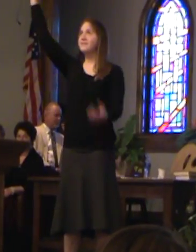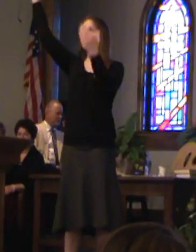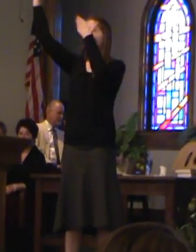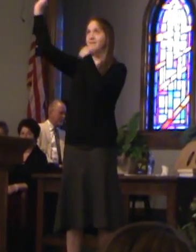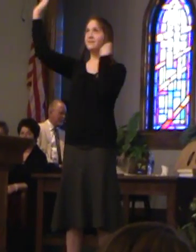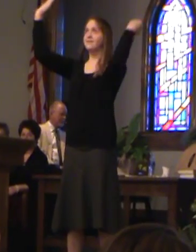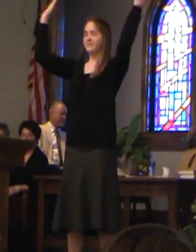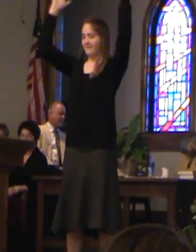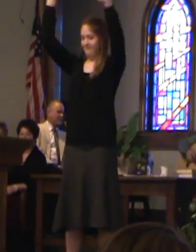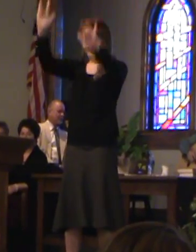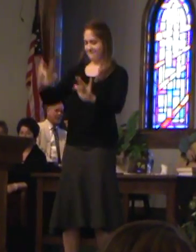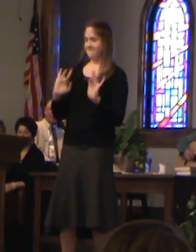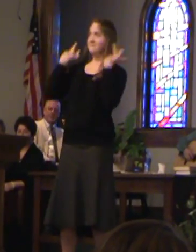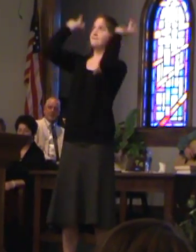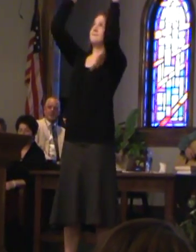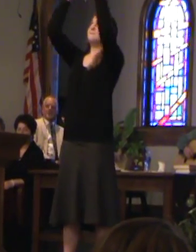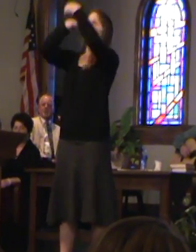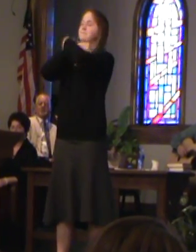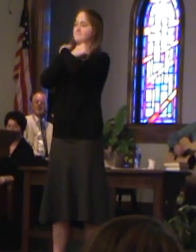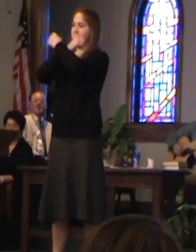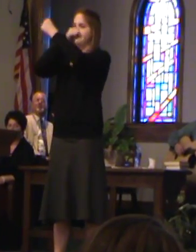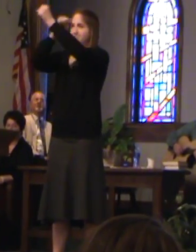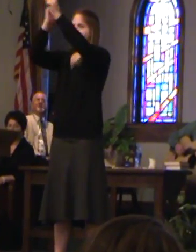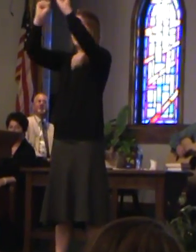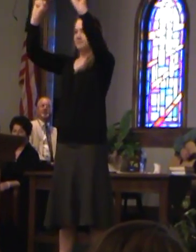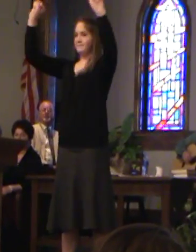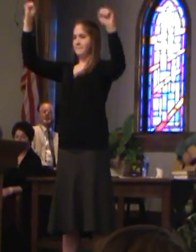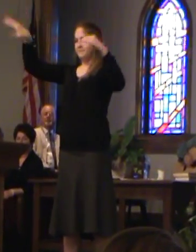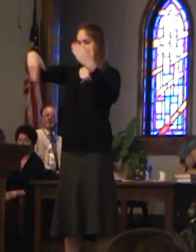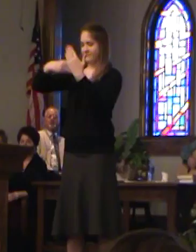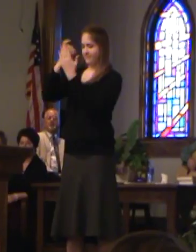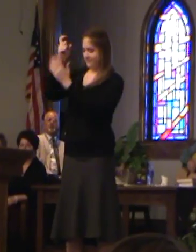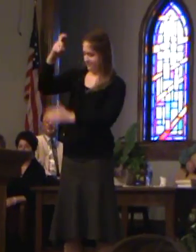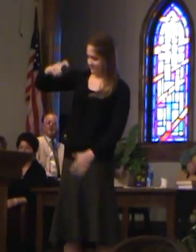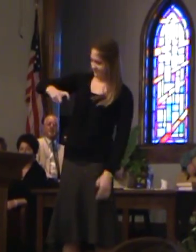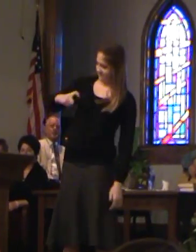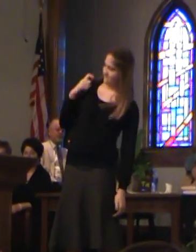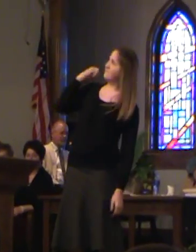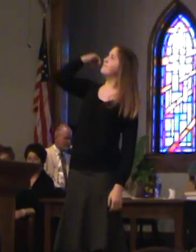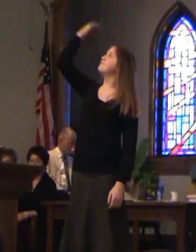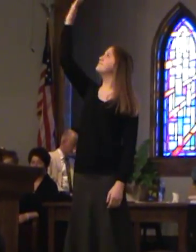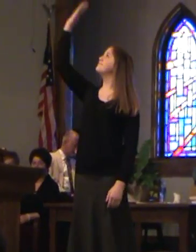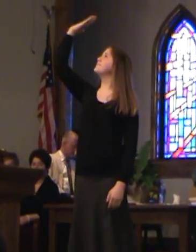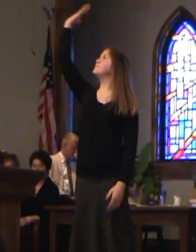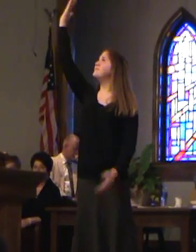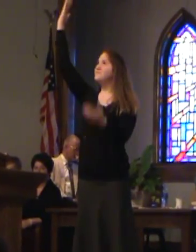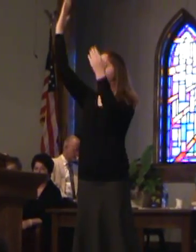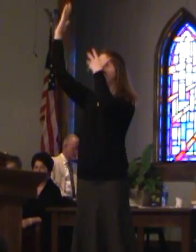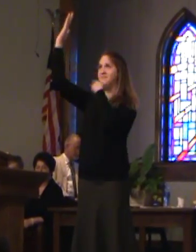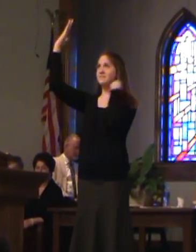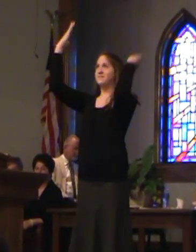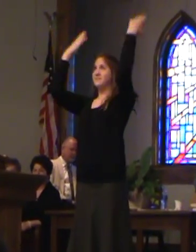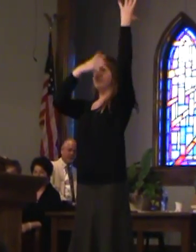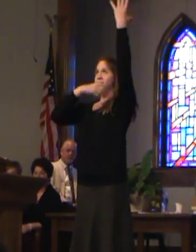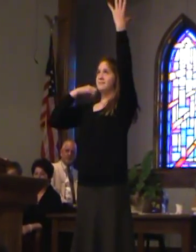beautiful Almost here, reaching the pain Be all that I need You are so beautiful,